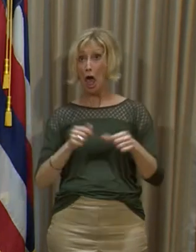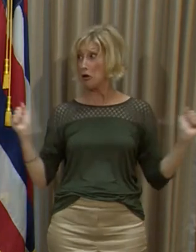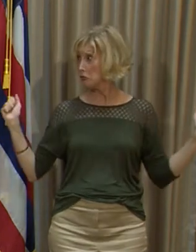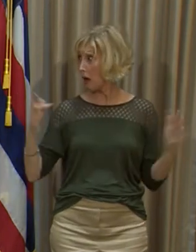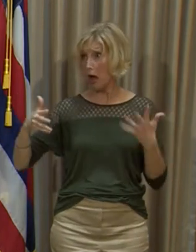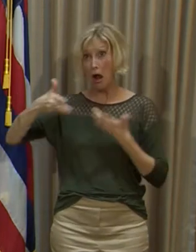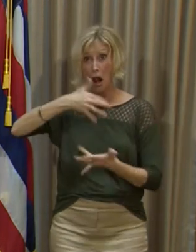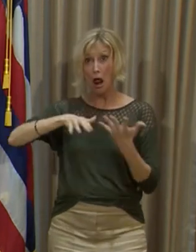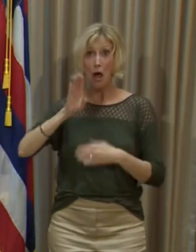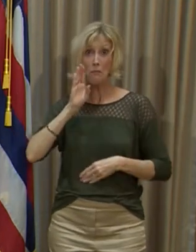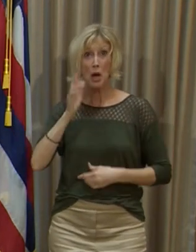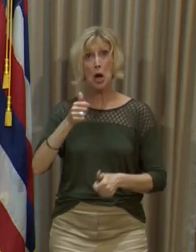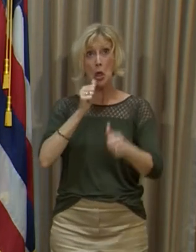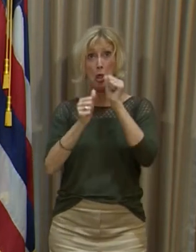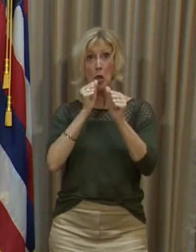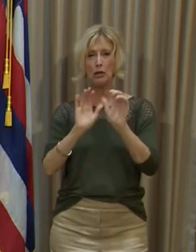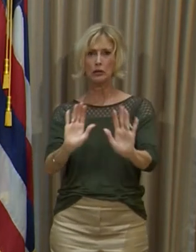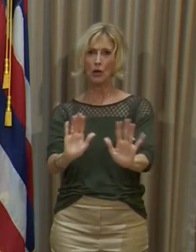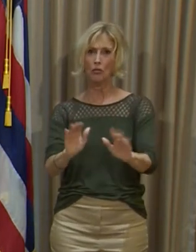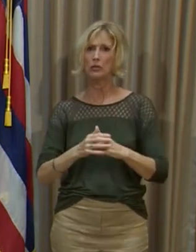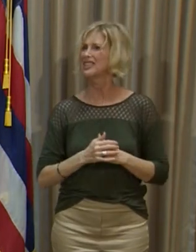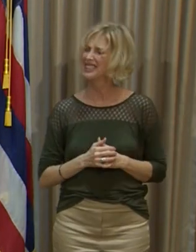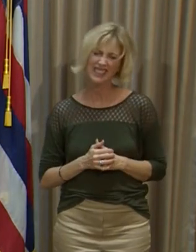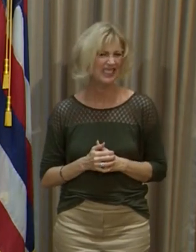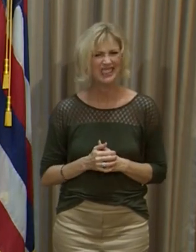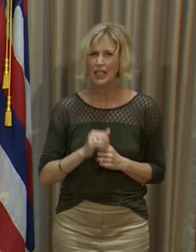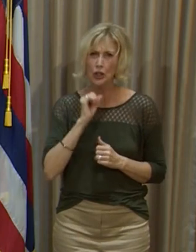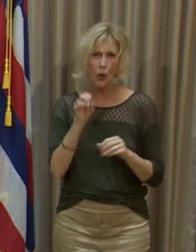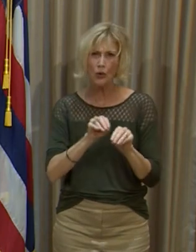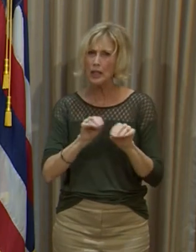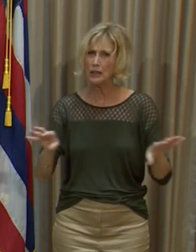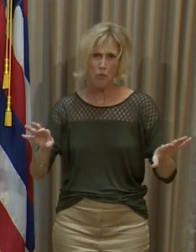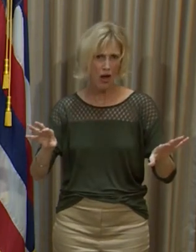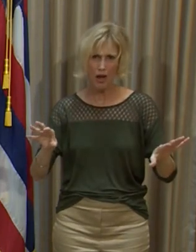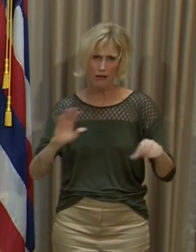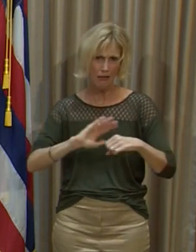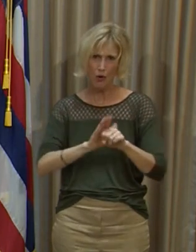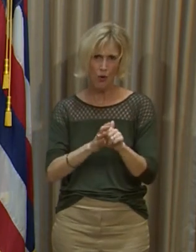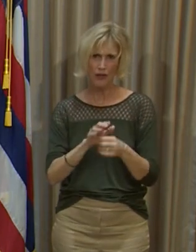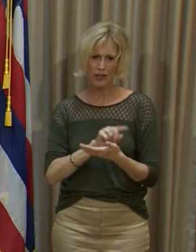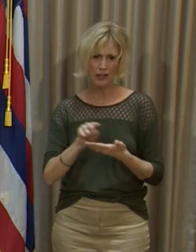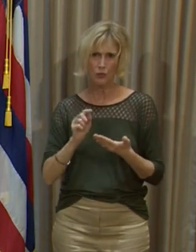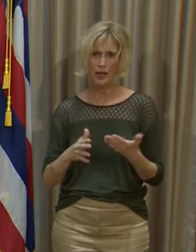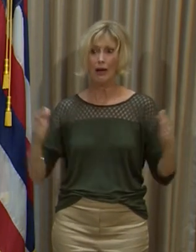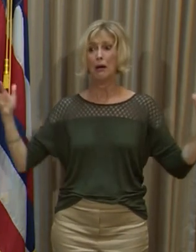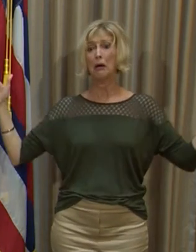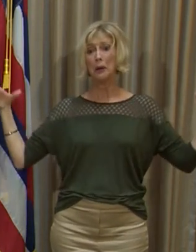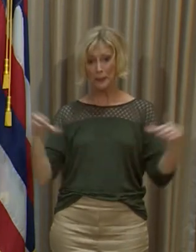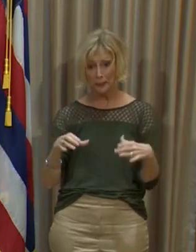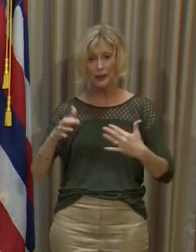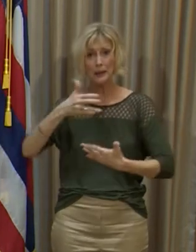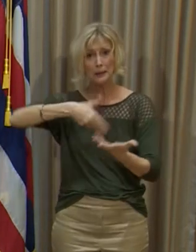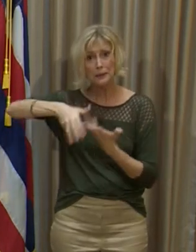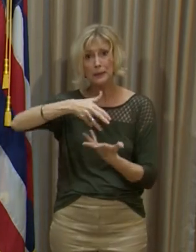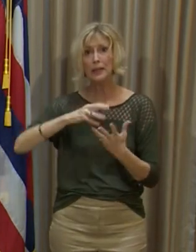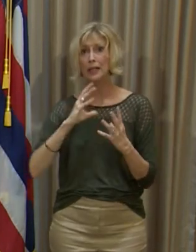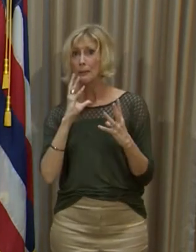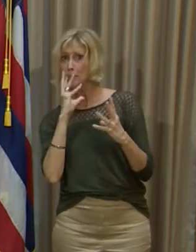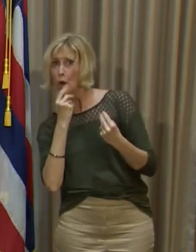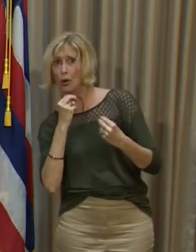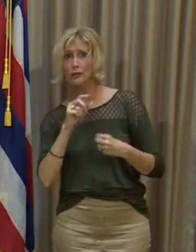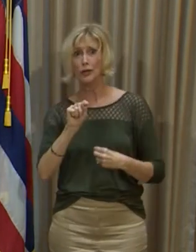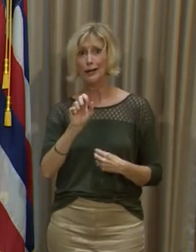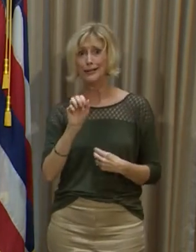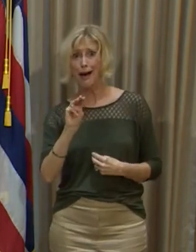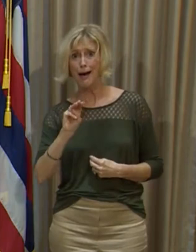drinking a lot of beer. So please, don't spread COVID this weekend. If you are at a gathering, in of what we've asked, to watch beautiful Tom Brady